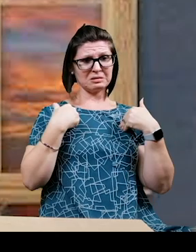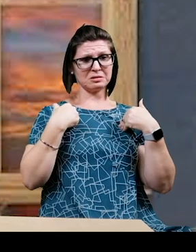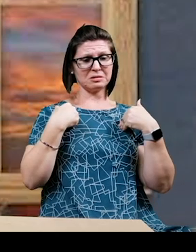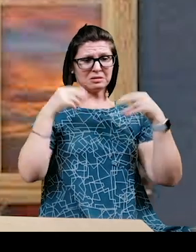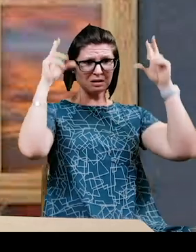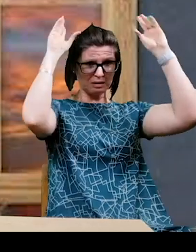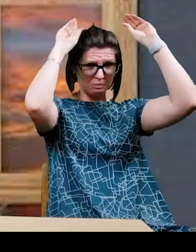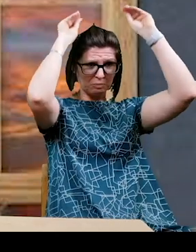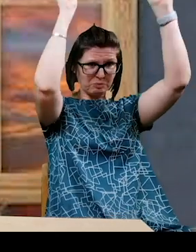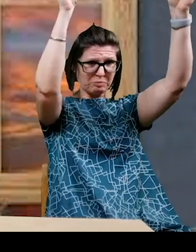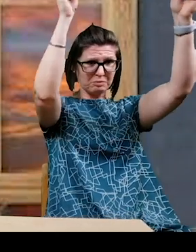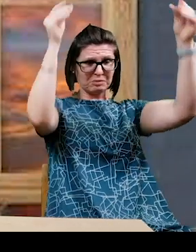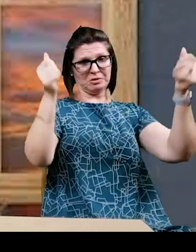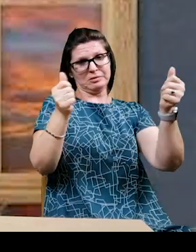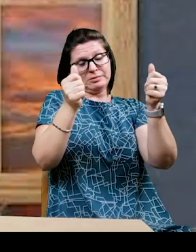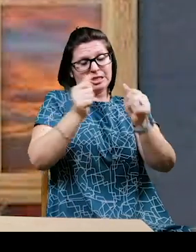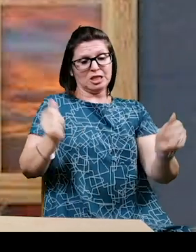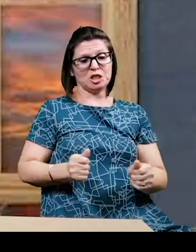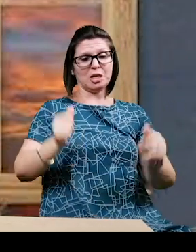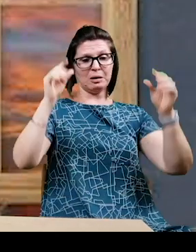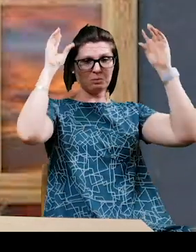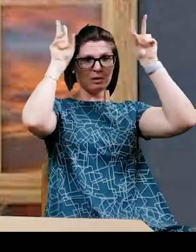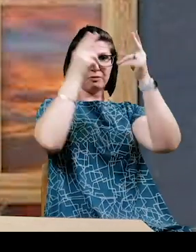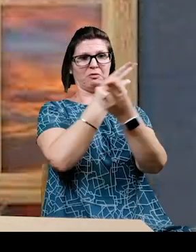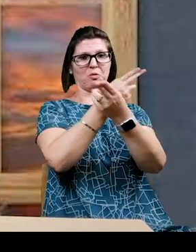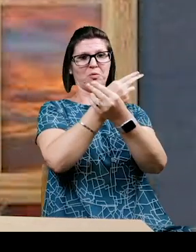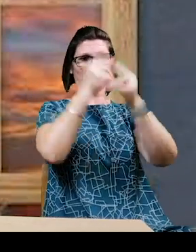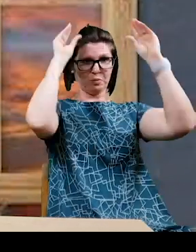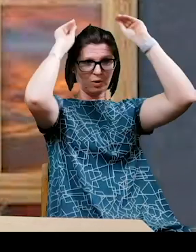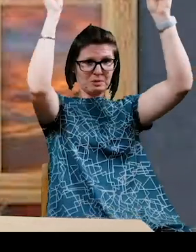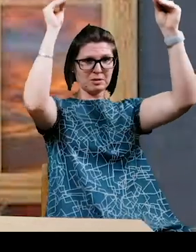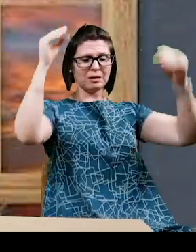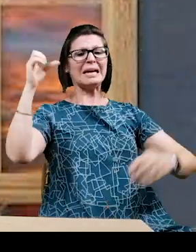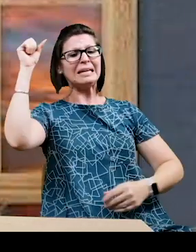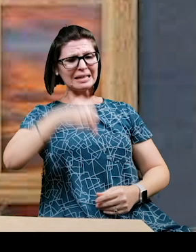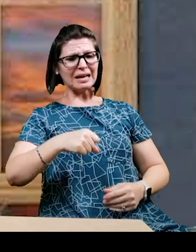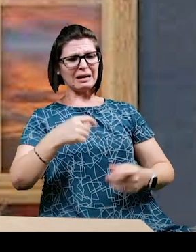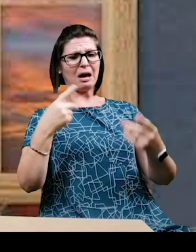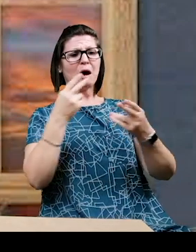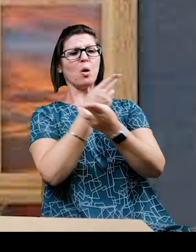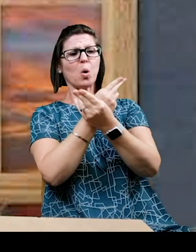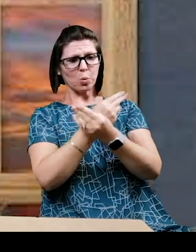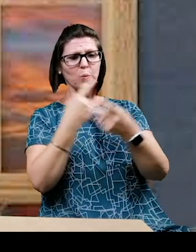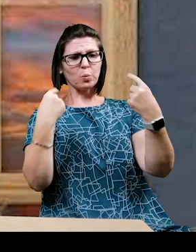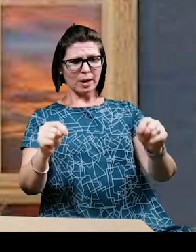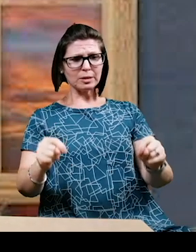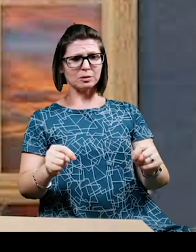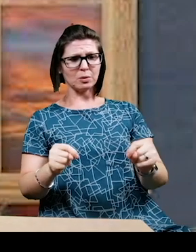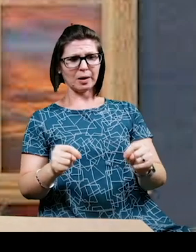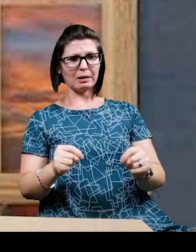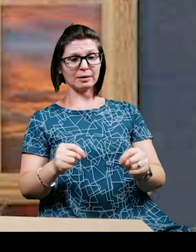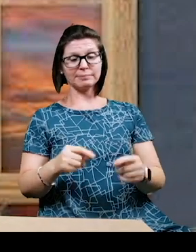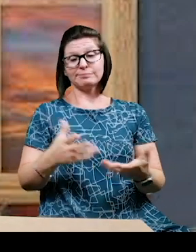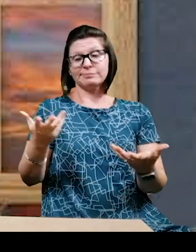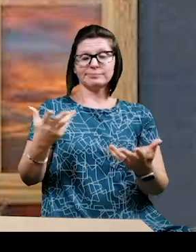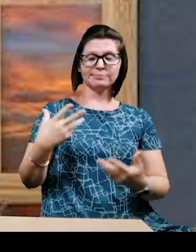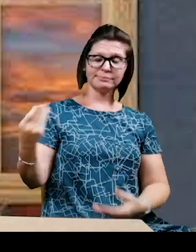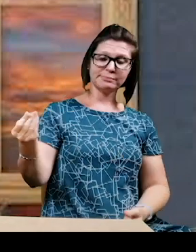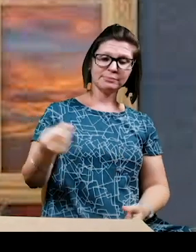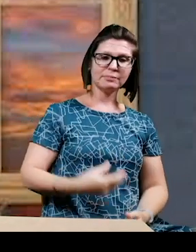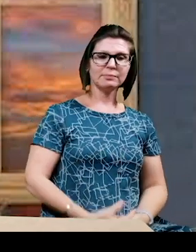rabbit ears, or the shape of rabbit ears, at least. Yeah, sure, a rabbit toy, said the younger man, and he turned away.